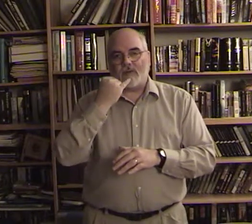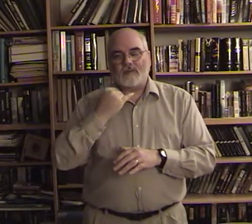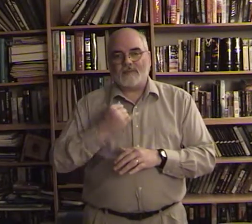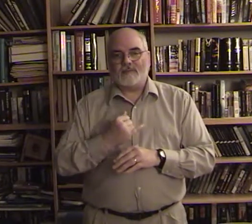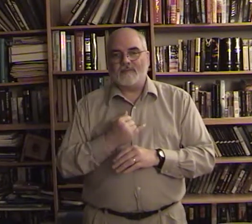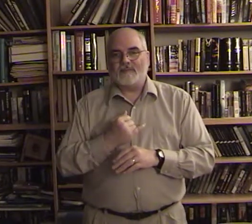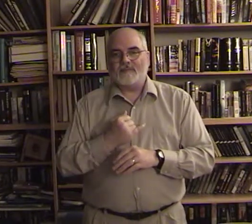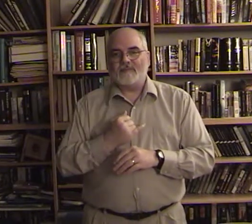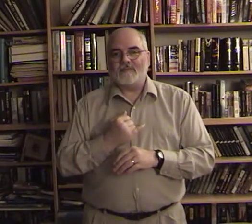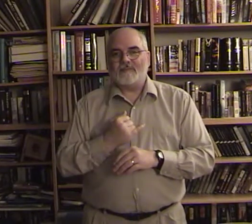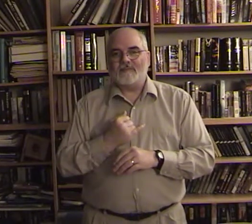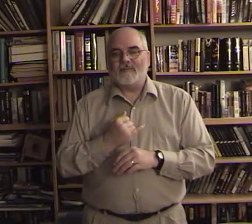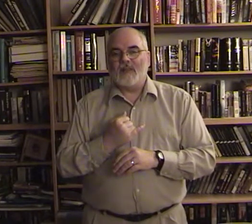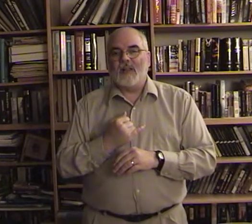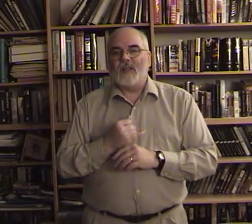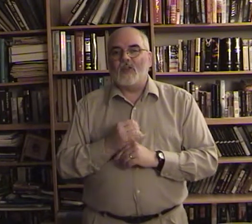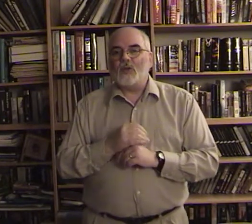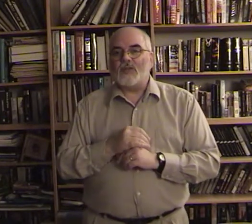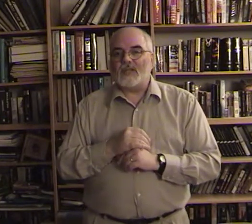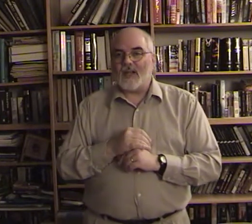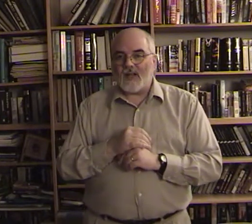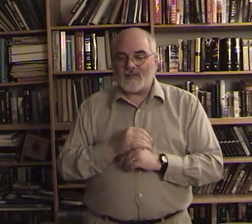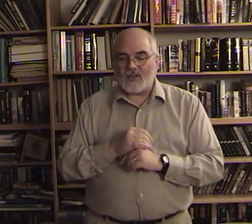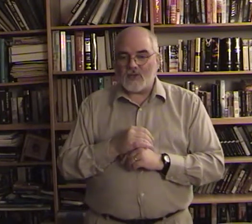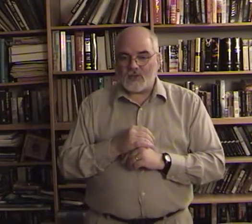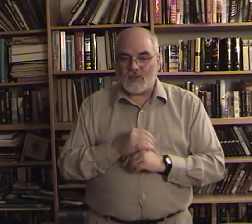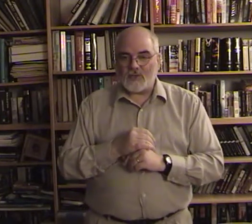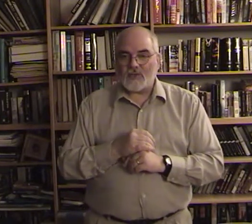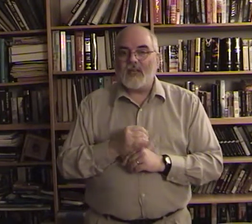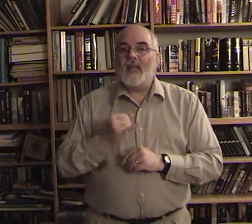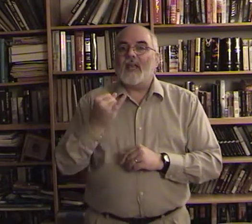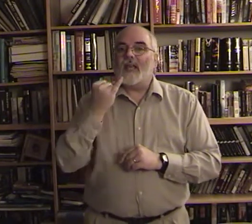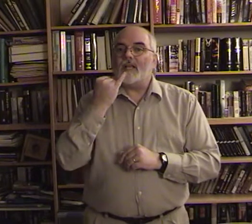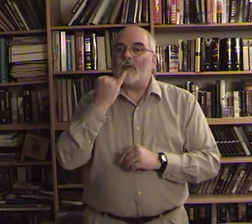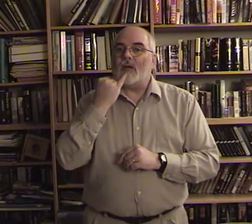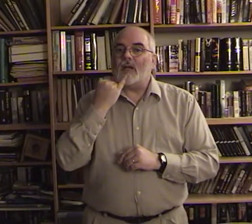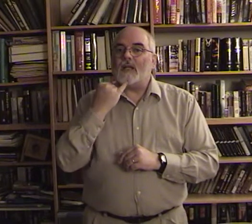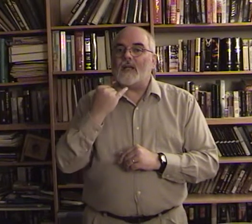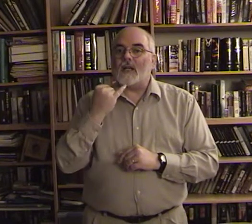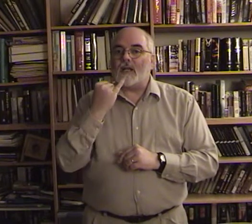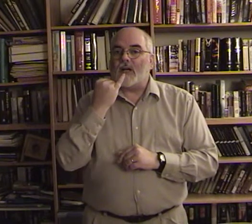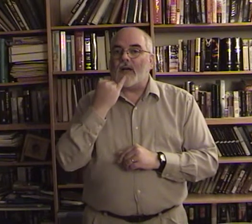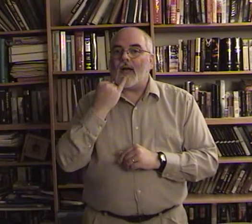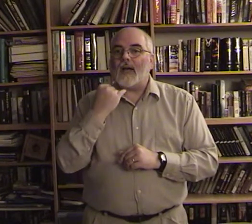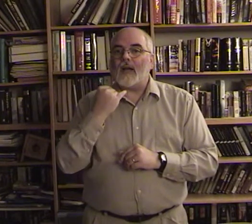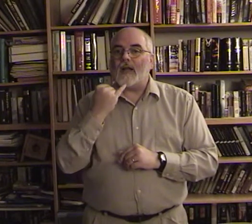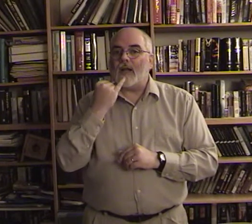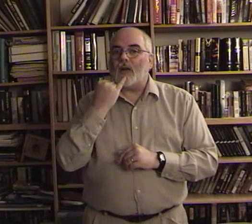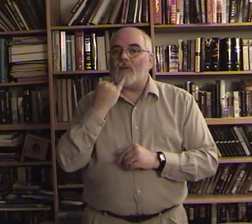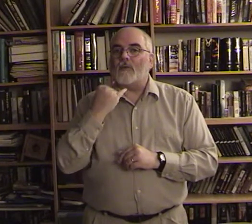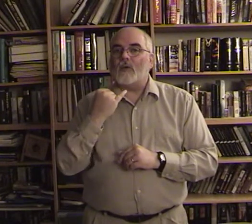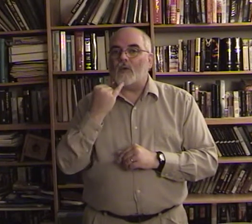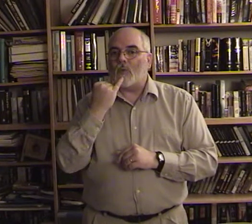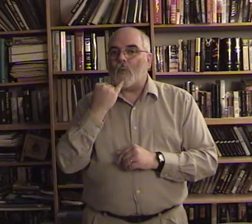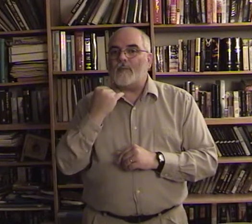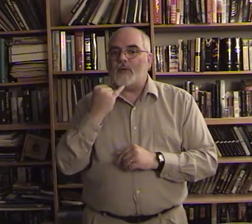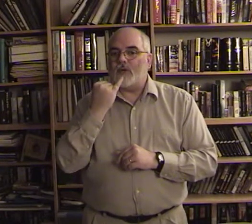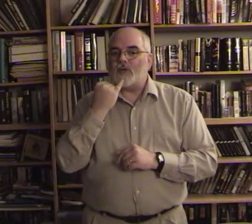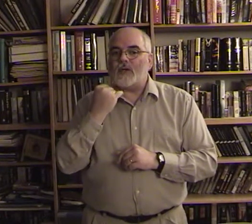those are the signs that you will use israel is a letter i kind of wiping your chin